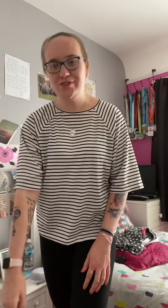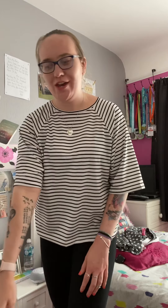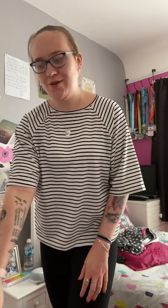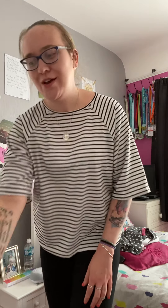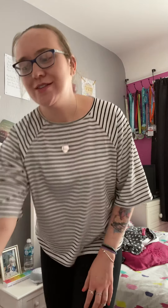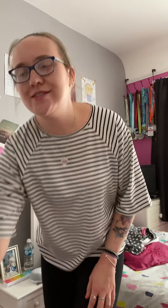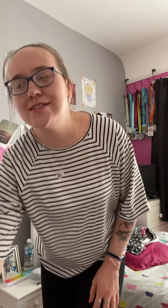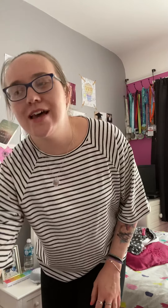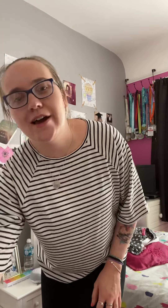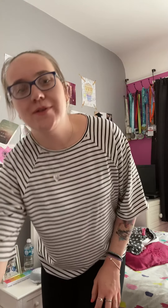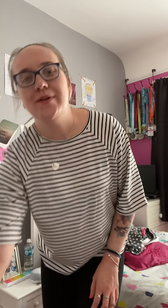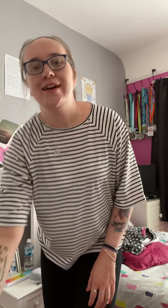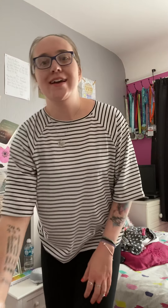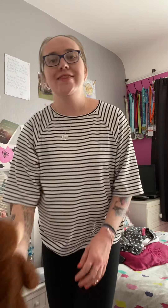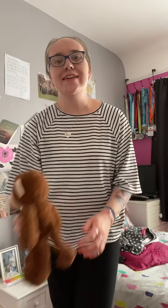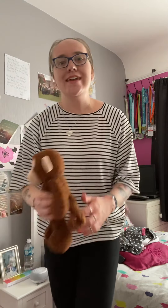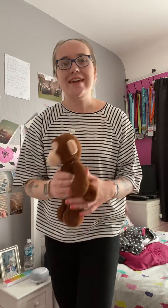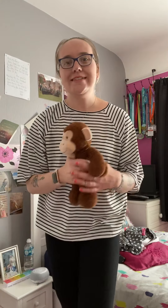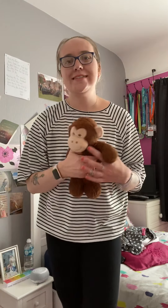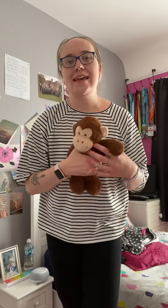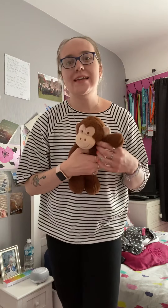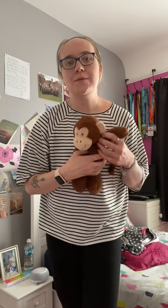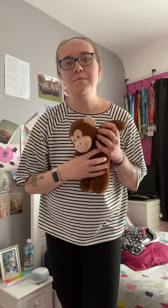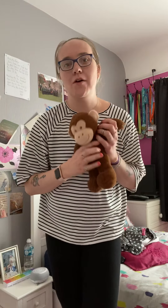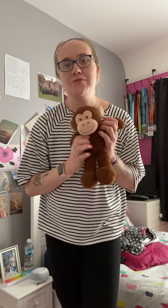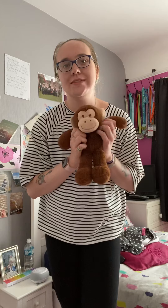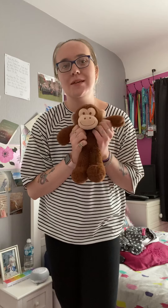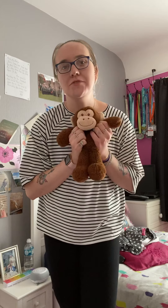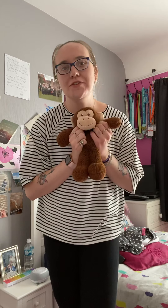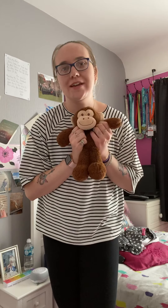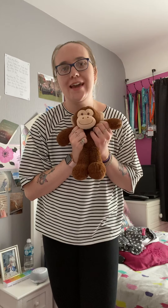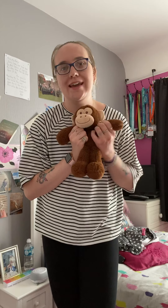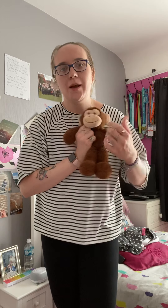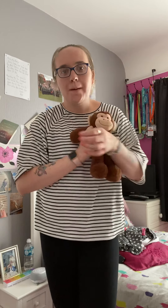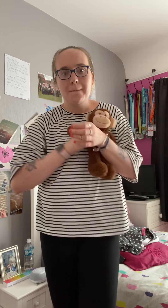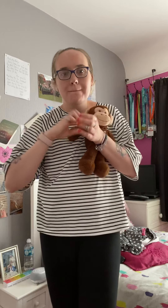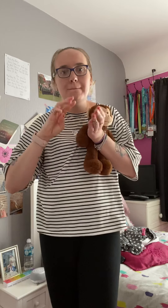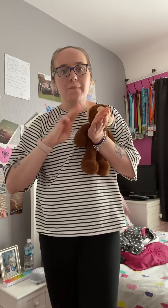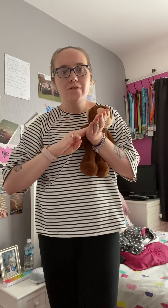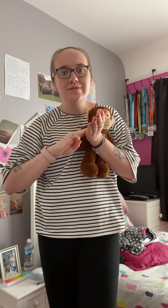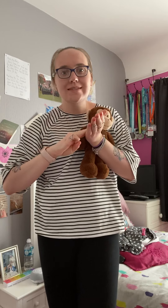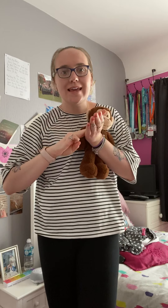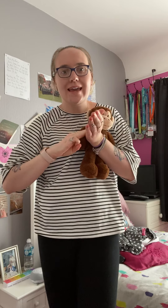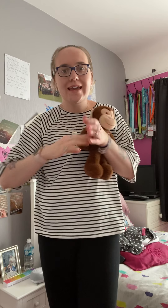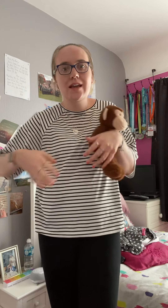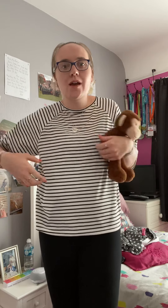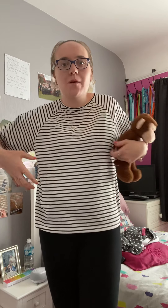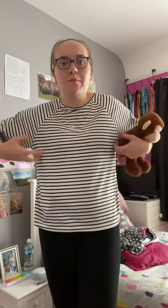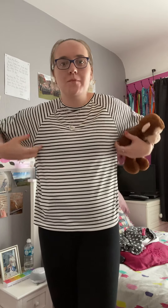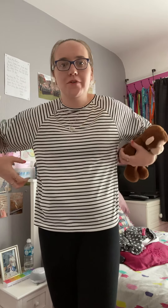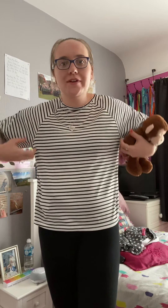do. So this is Monty Monkey. Monty Monkey.